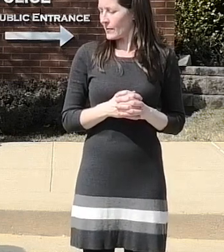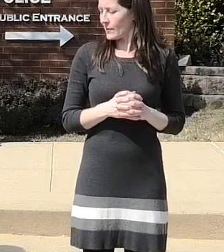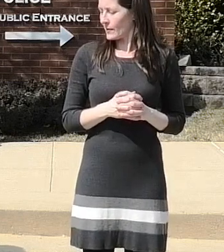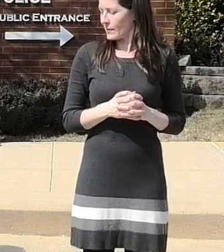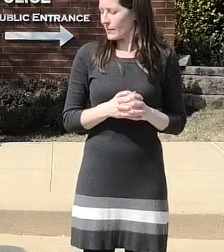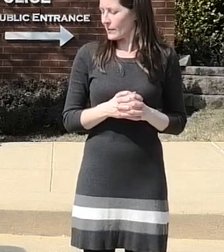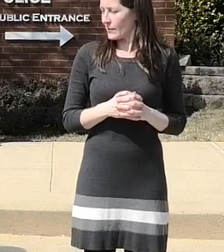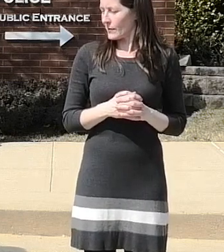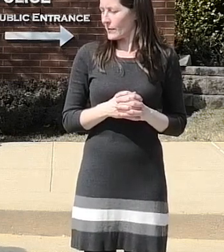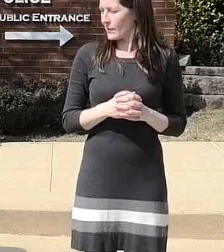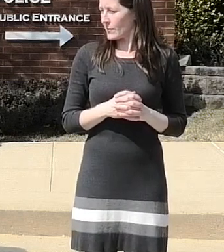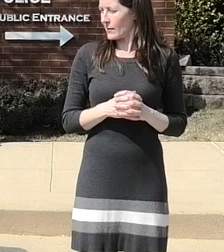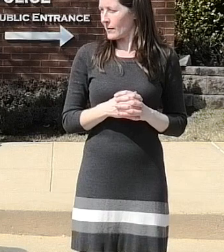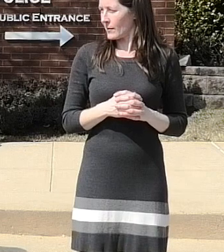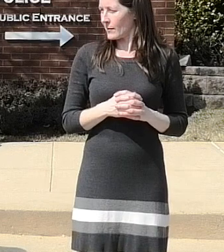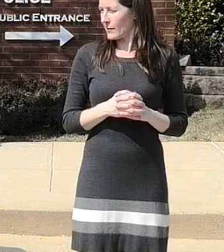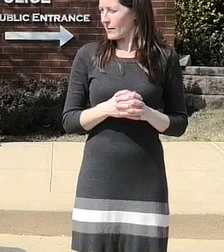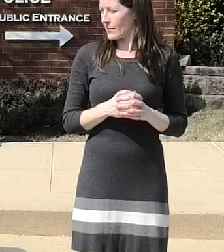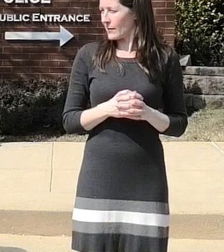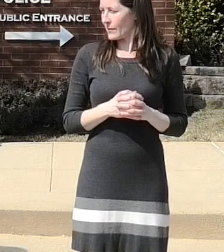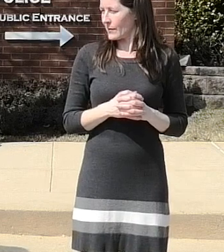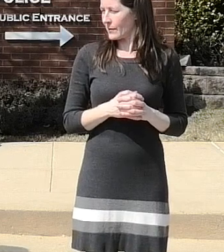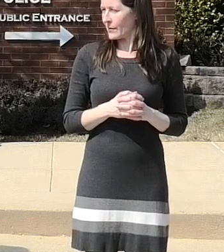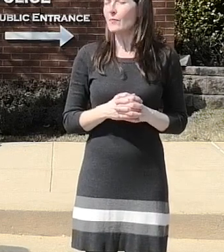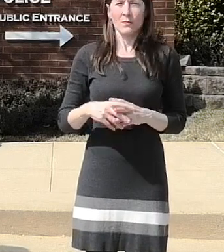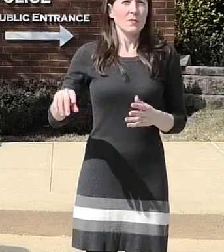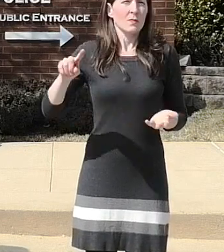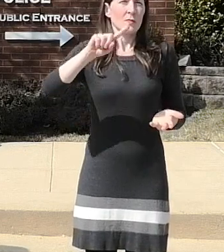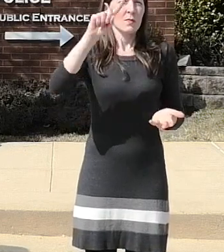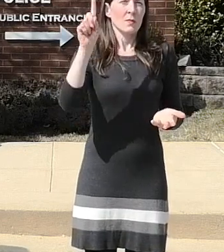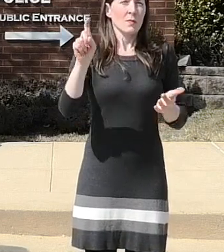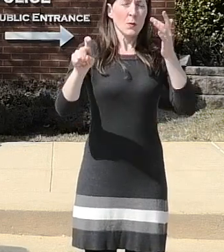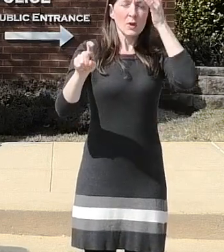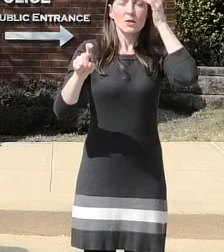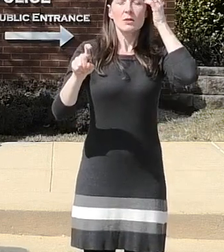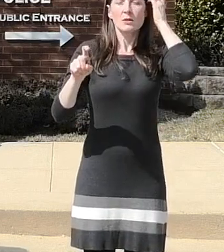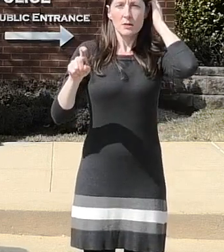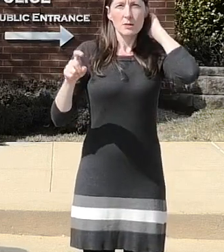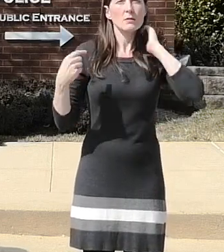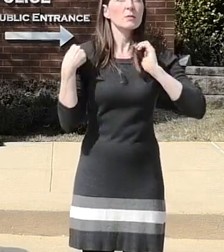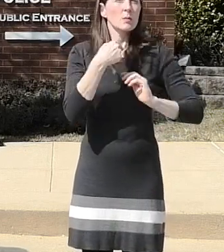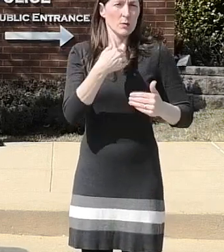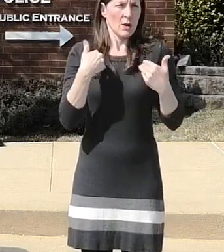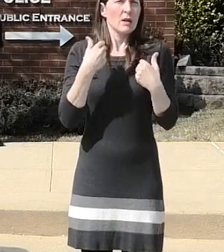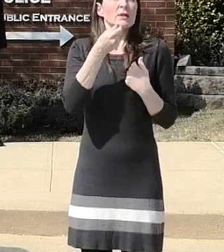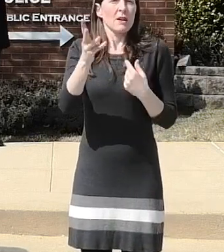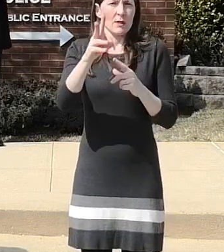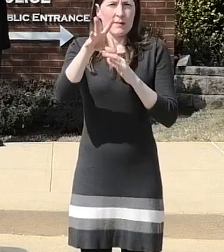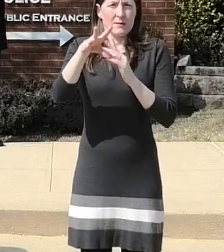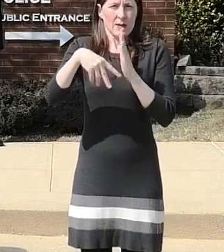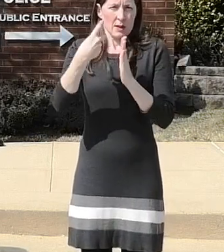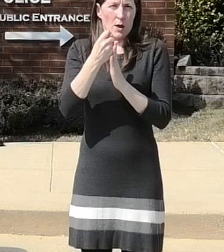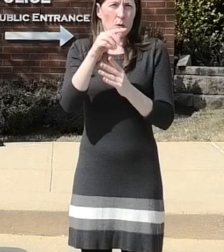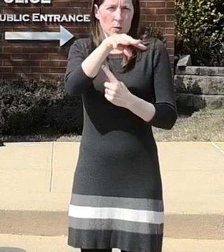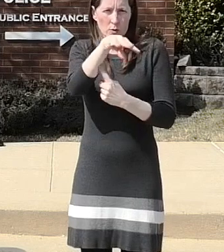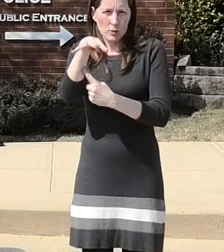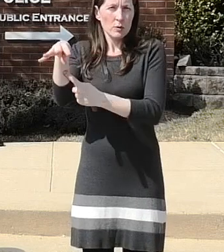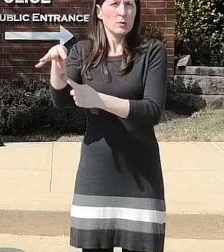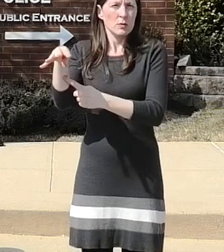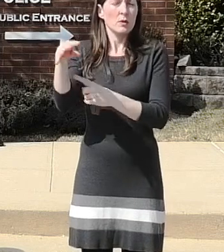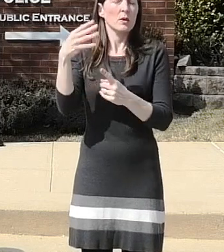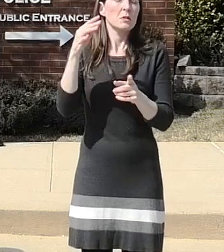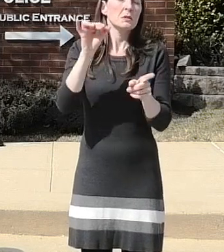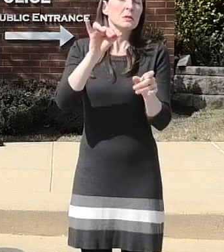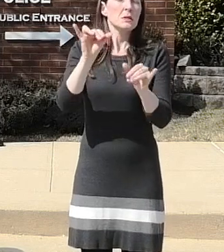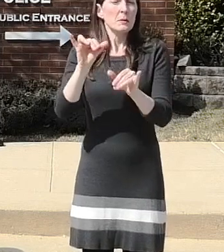croftman how were you able to connect those pieces so the question is um we had multiple videos and that there were similarities but ultimately